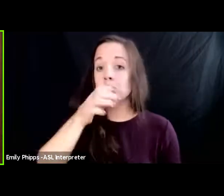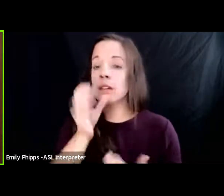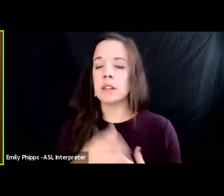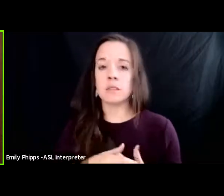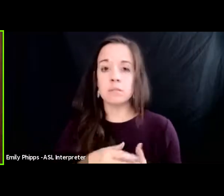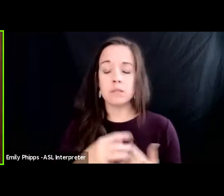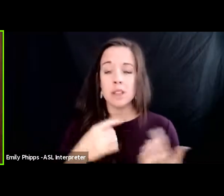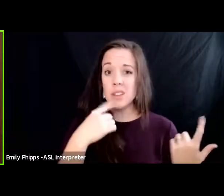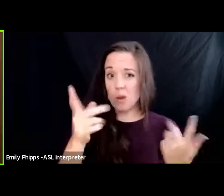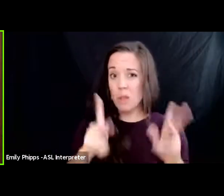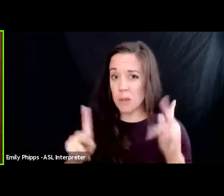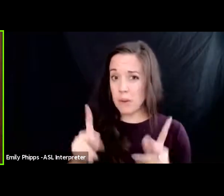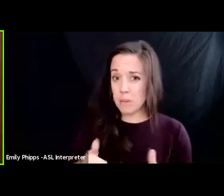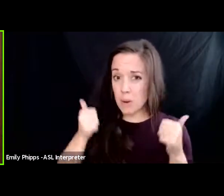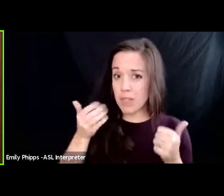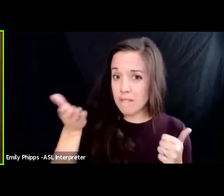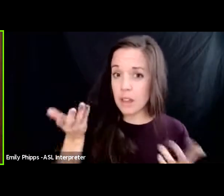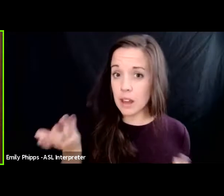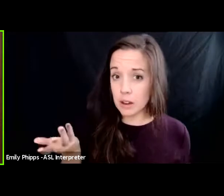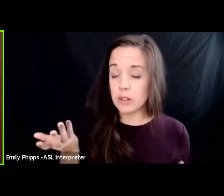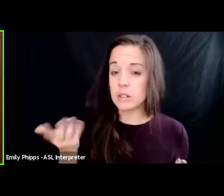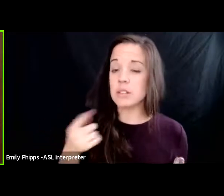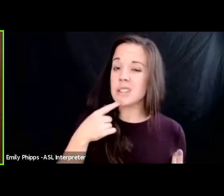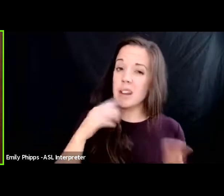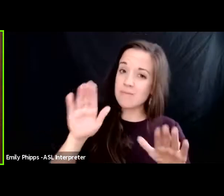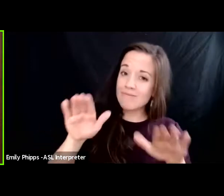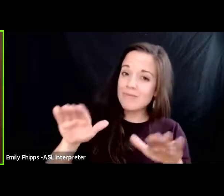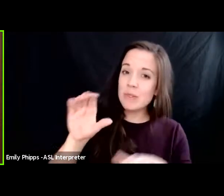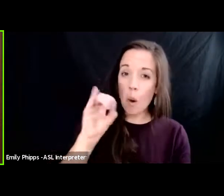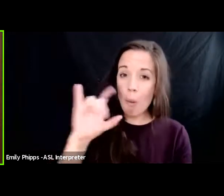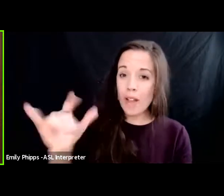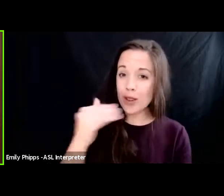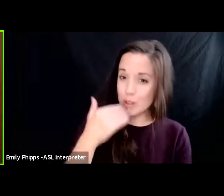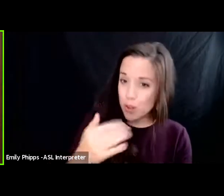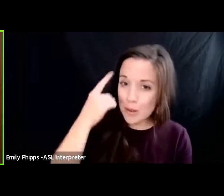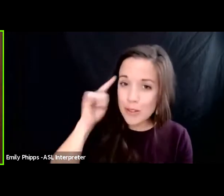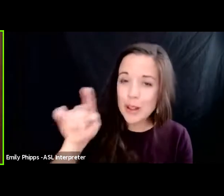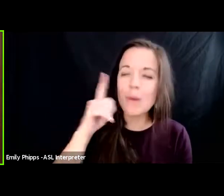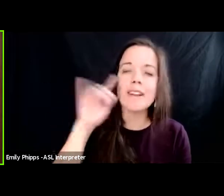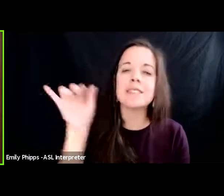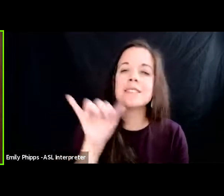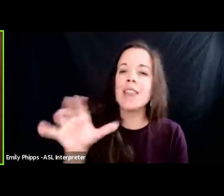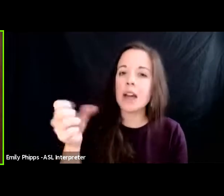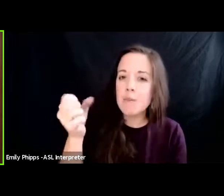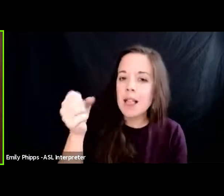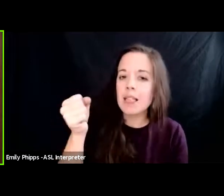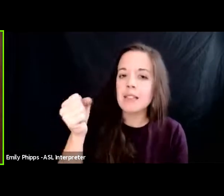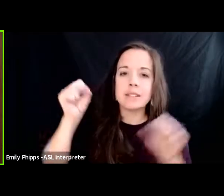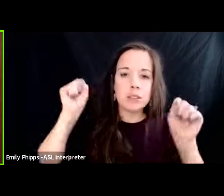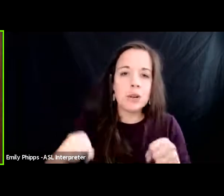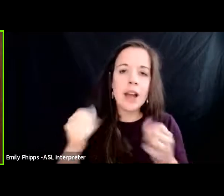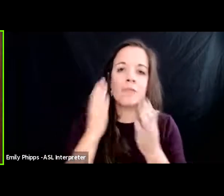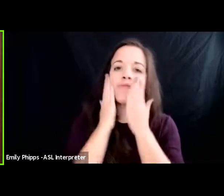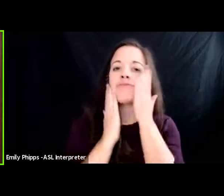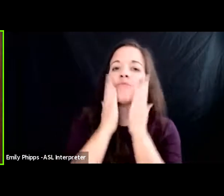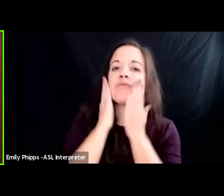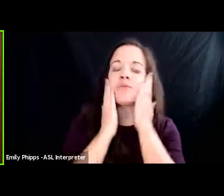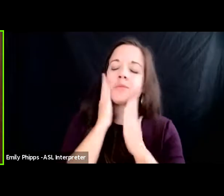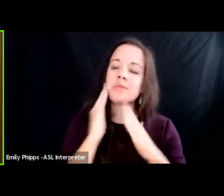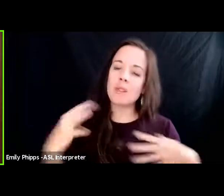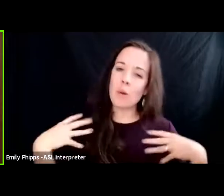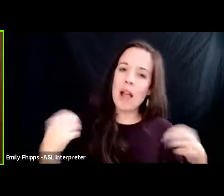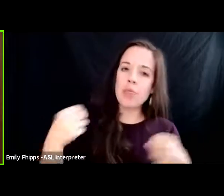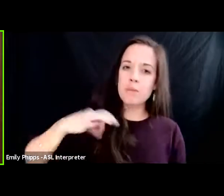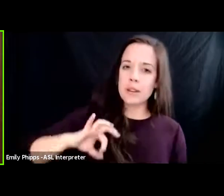the people who lived there that oil was good for them that it was like milk they could rub it on their skin and it would have health benefits